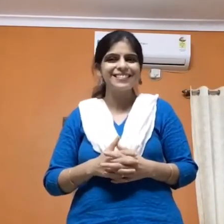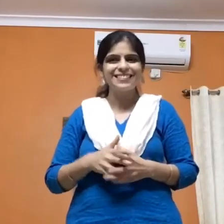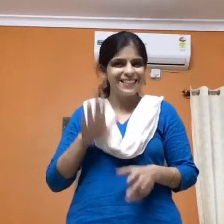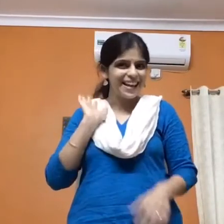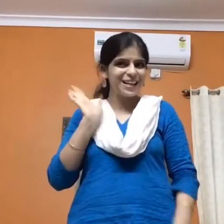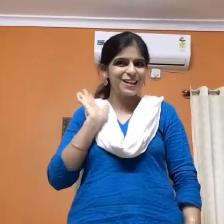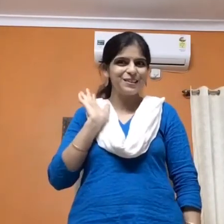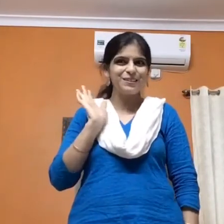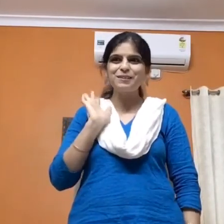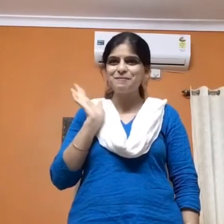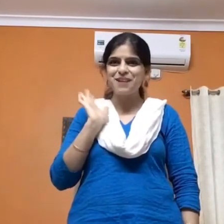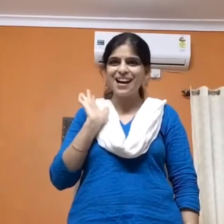Thank you. Bye.